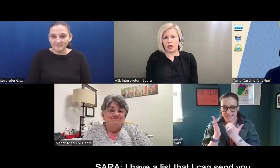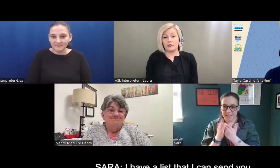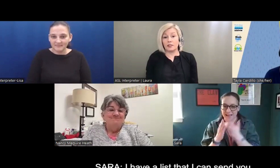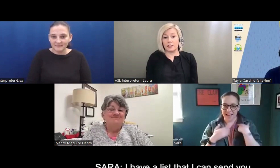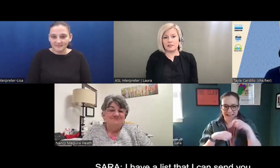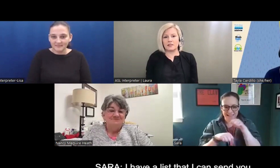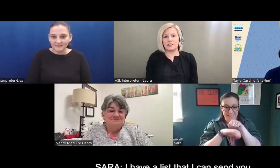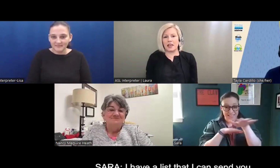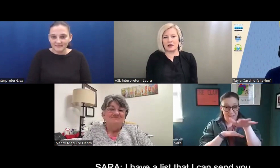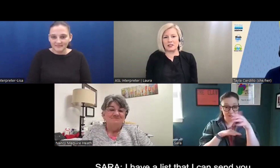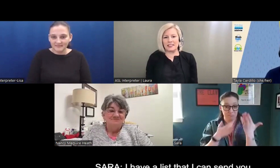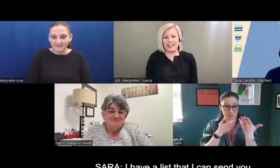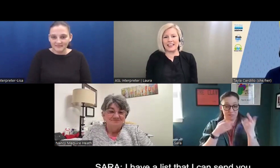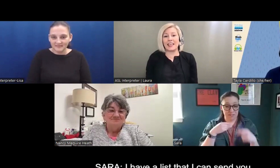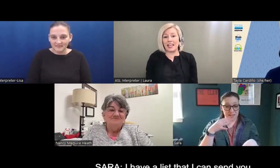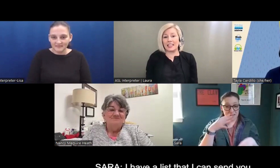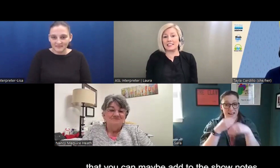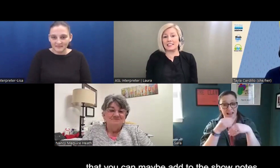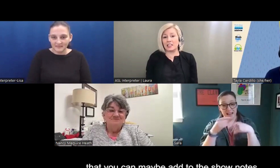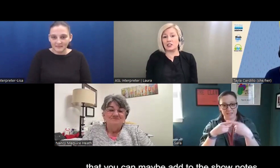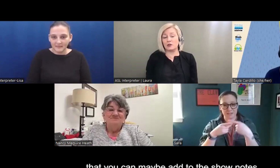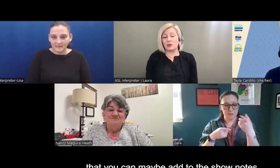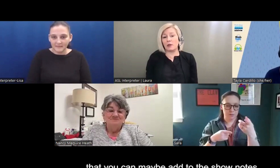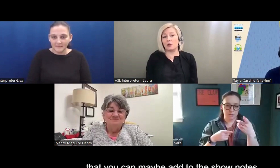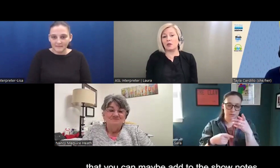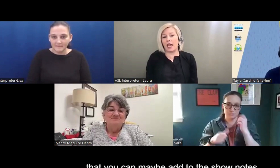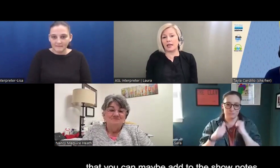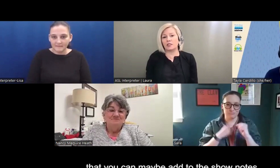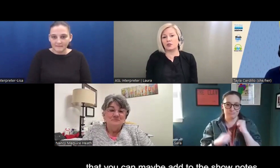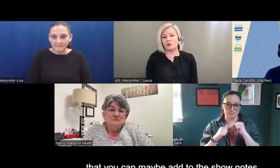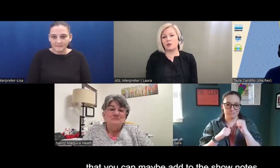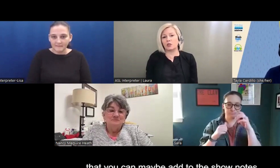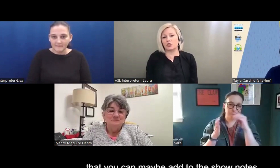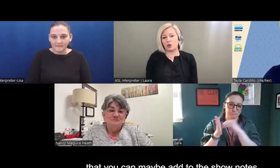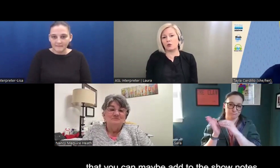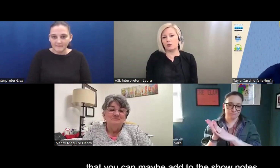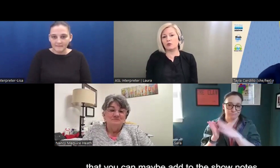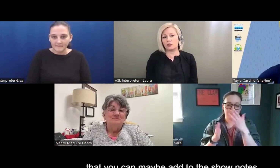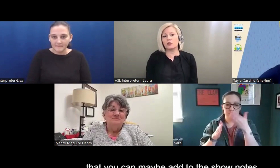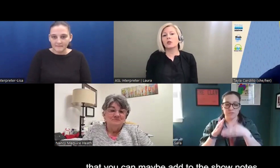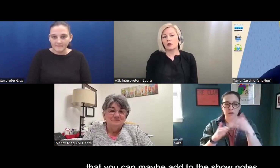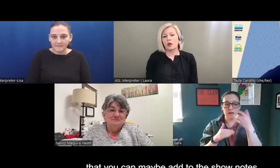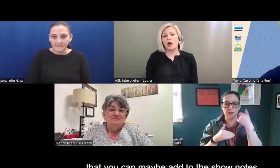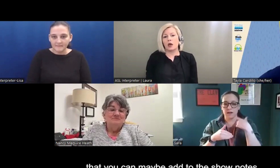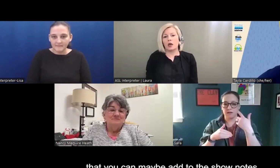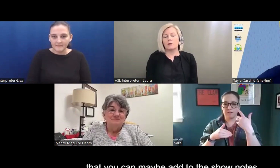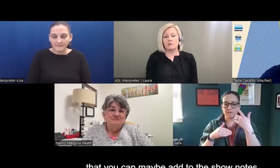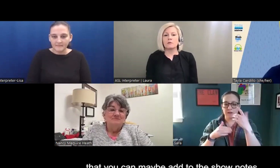I have a list, actually, that I can send you that maybe you can add to the show notes.